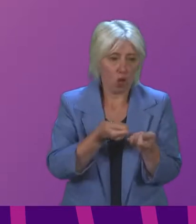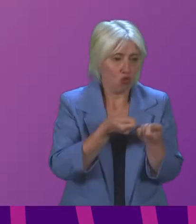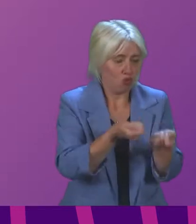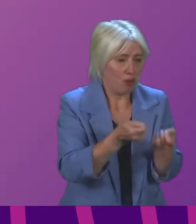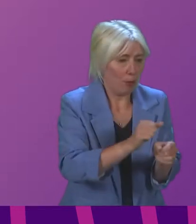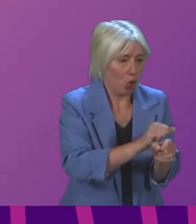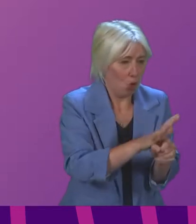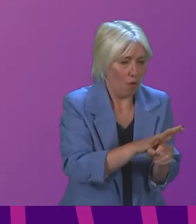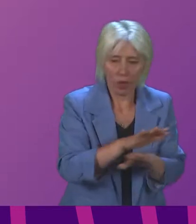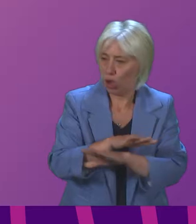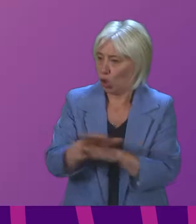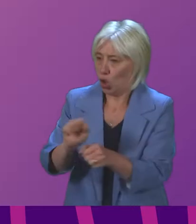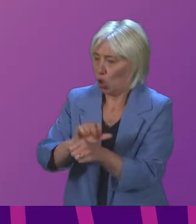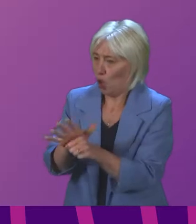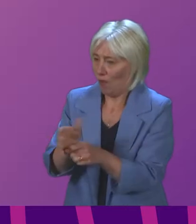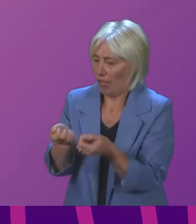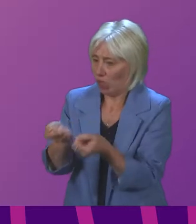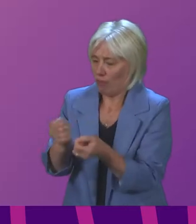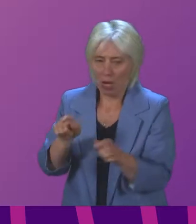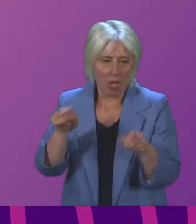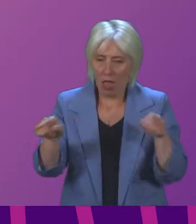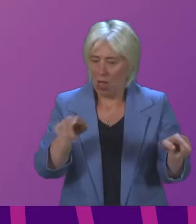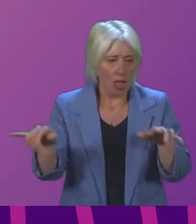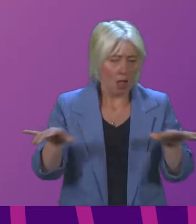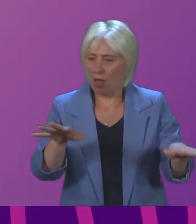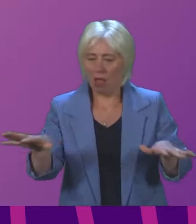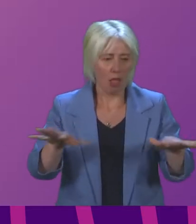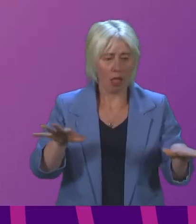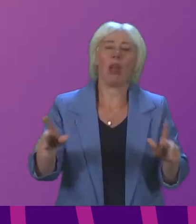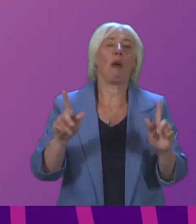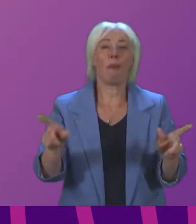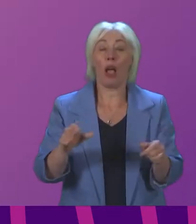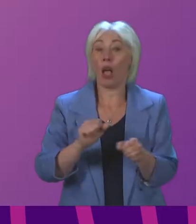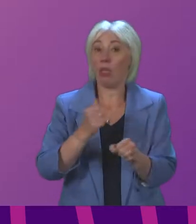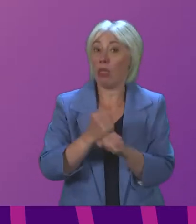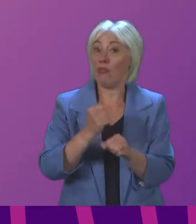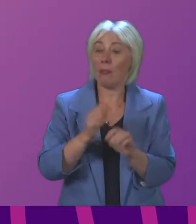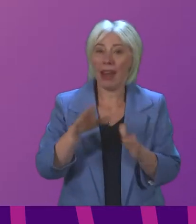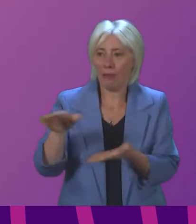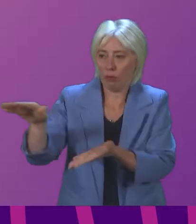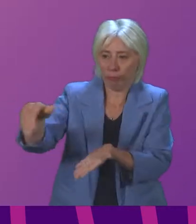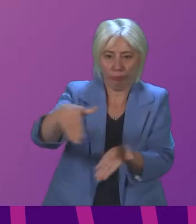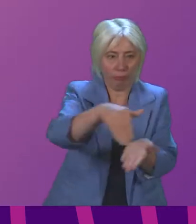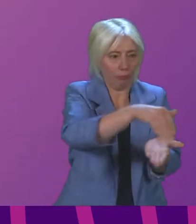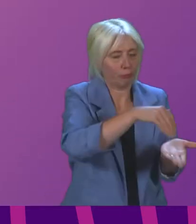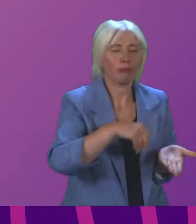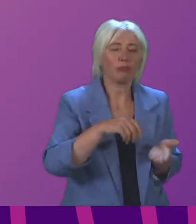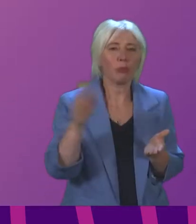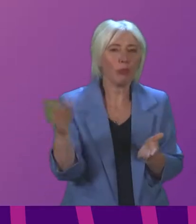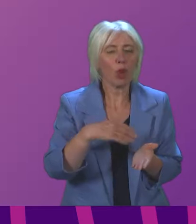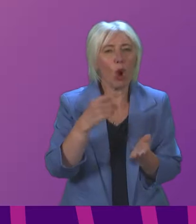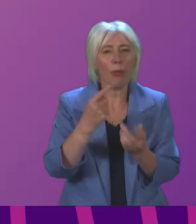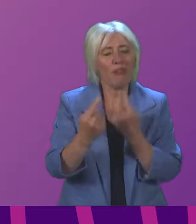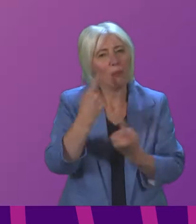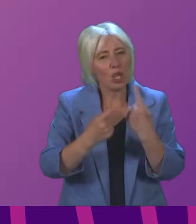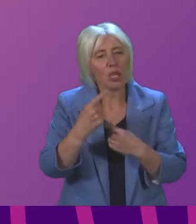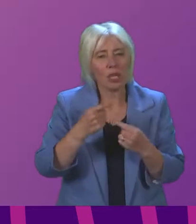against non-COVID conditions however I do think it is incumbent on the Scottish Government to collect the data as Sandesh Gohani